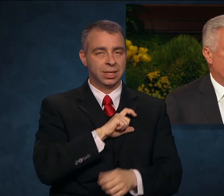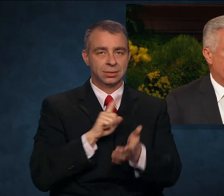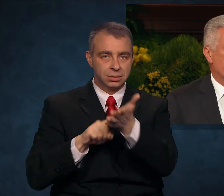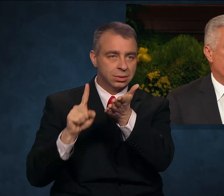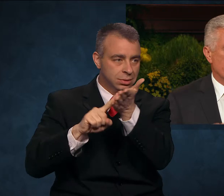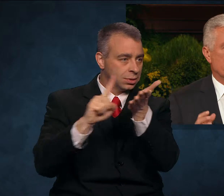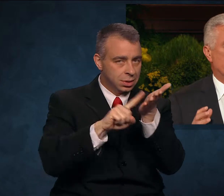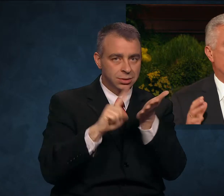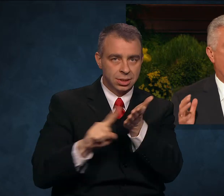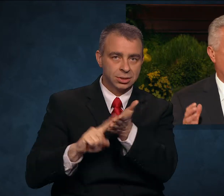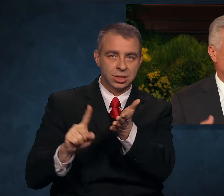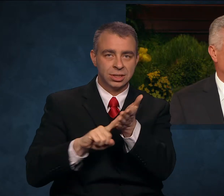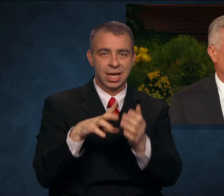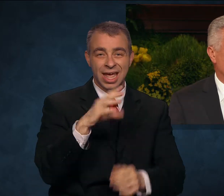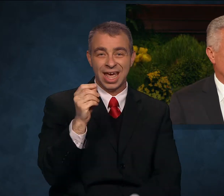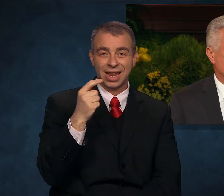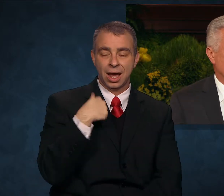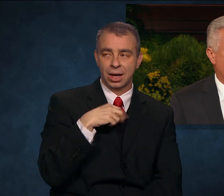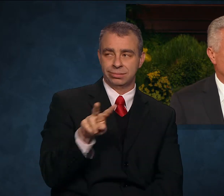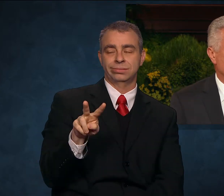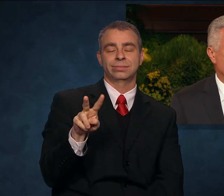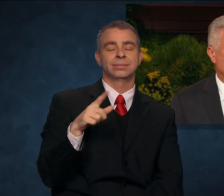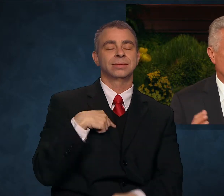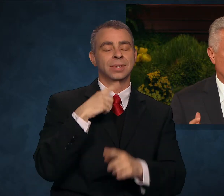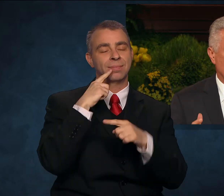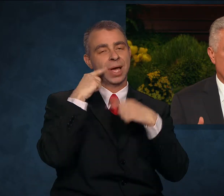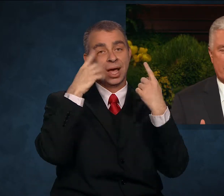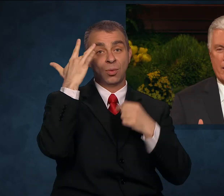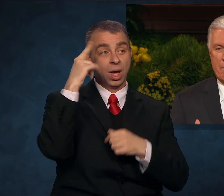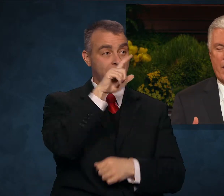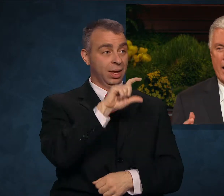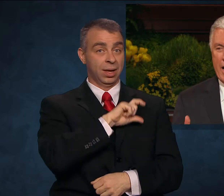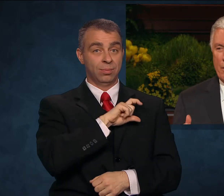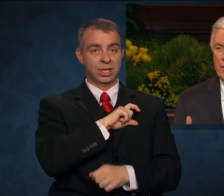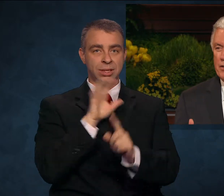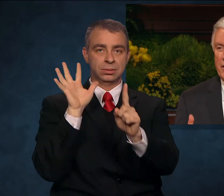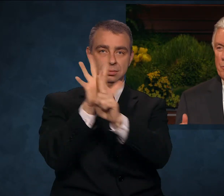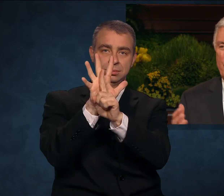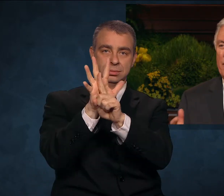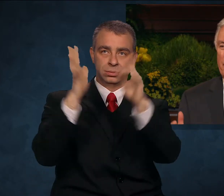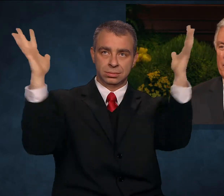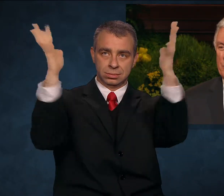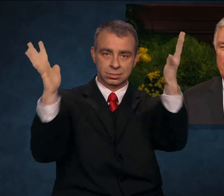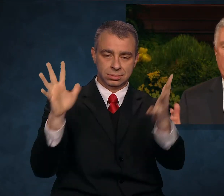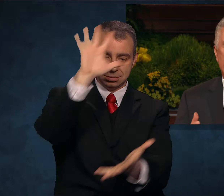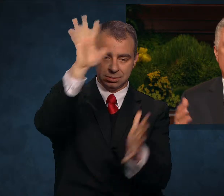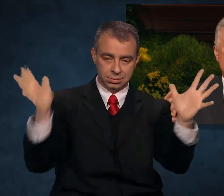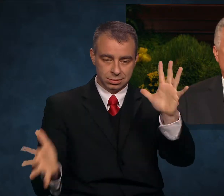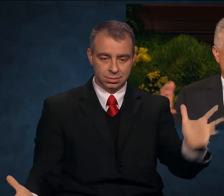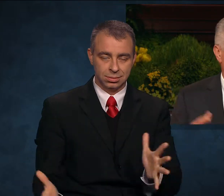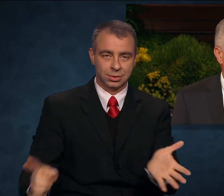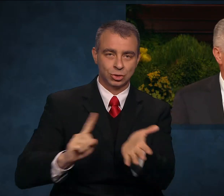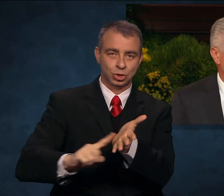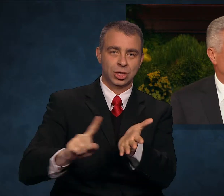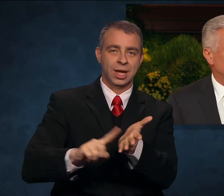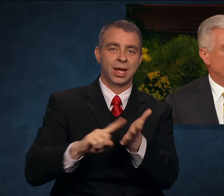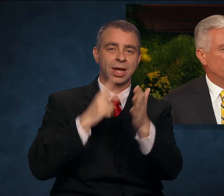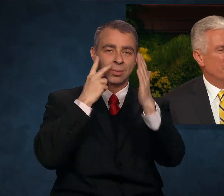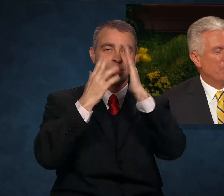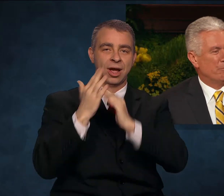I somehow smiled a little as agents searched our dear prophet prior to boarding.